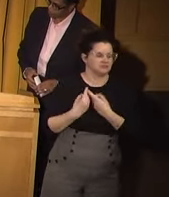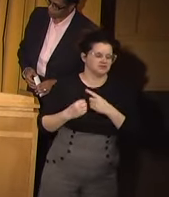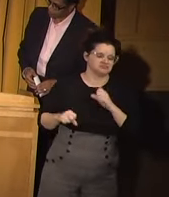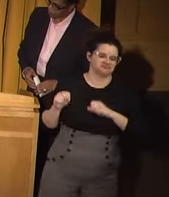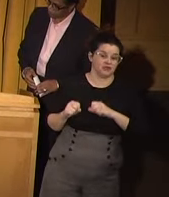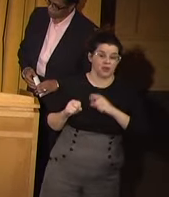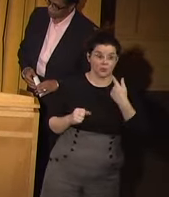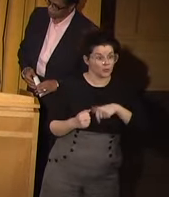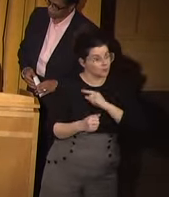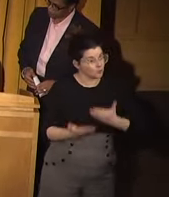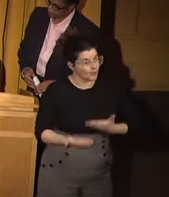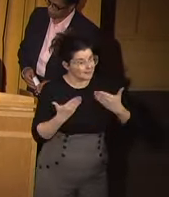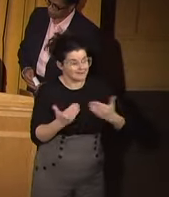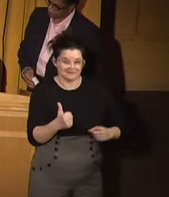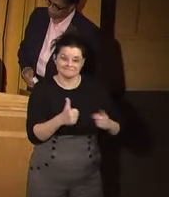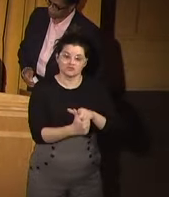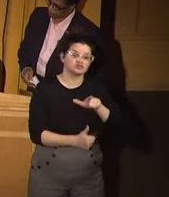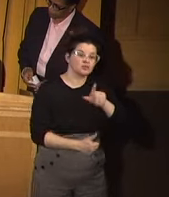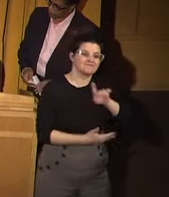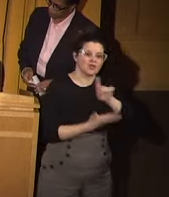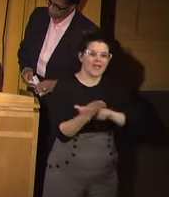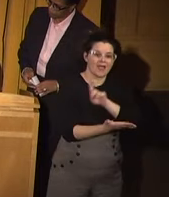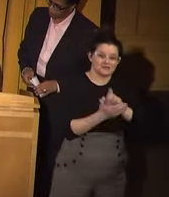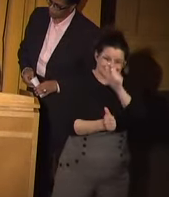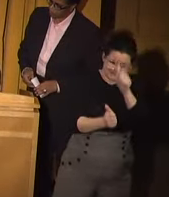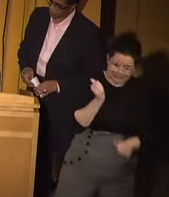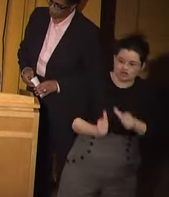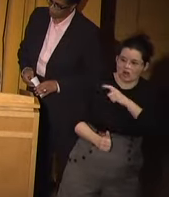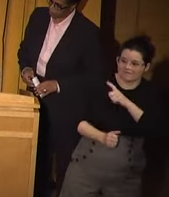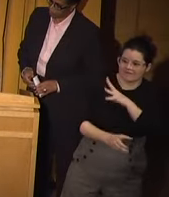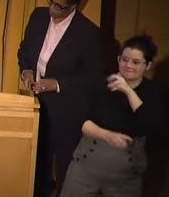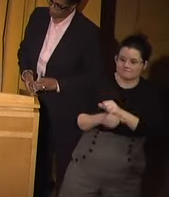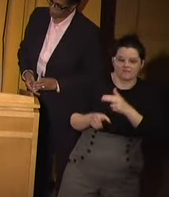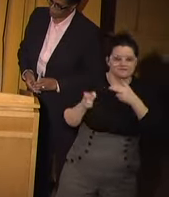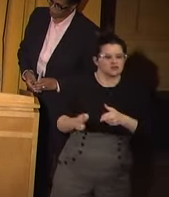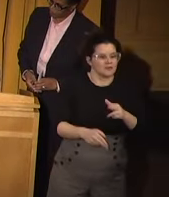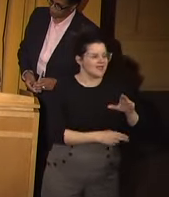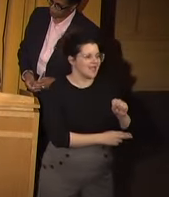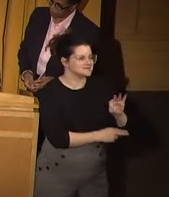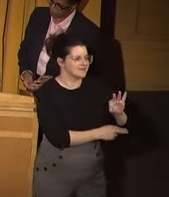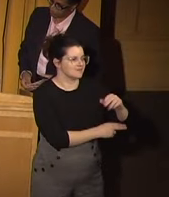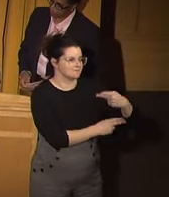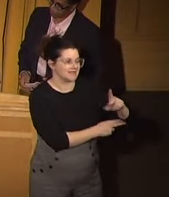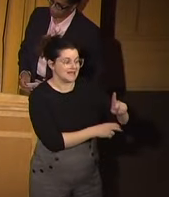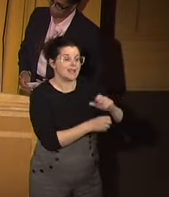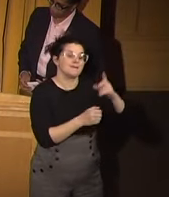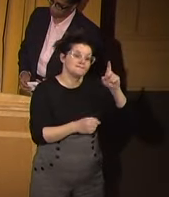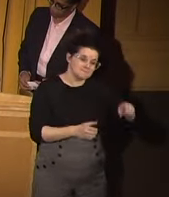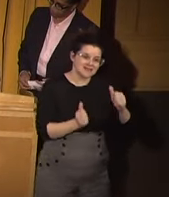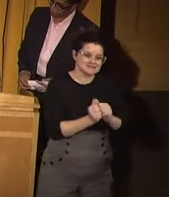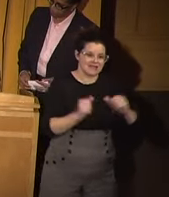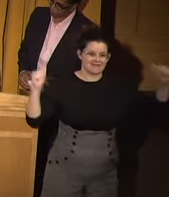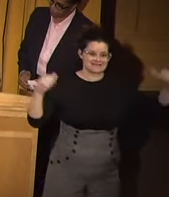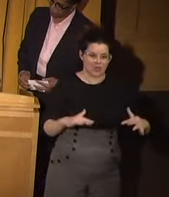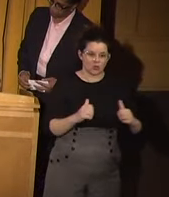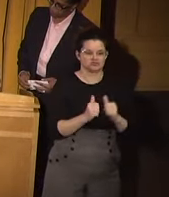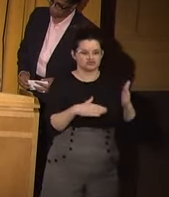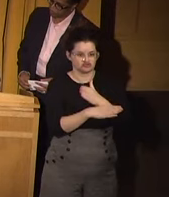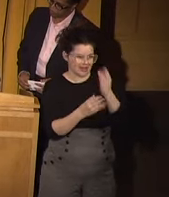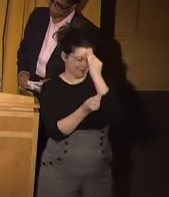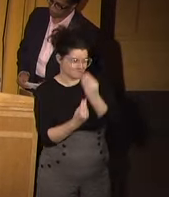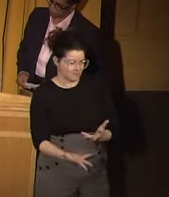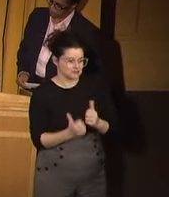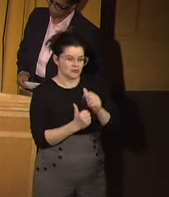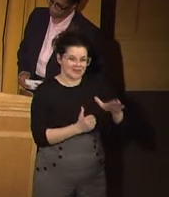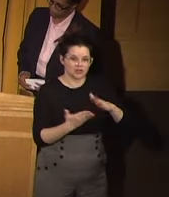What did we recommend? Within the first 24 hours of every officer involved shooting, SFPD must hold a town hall to share information